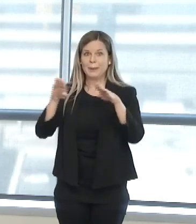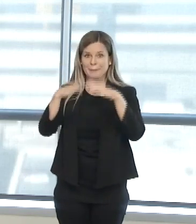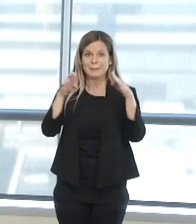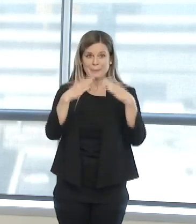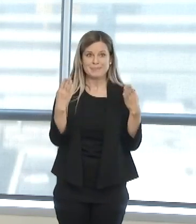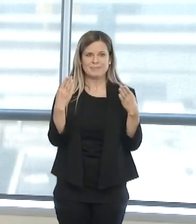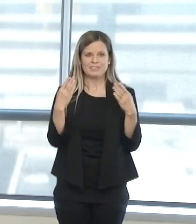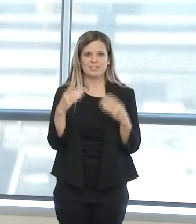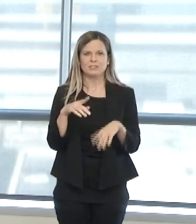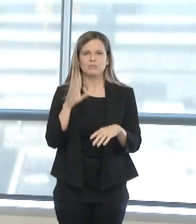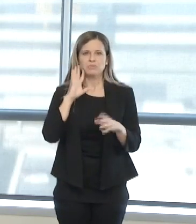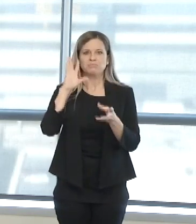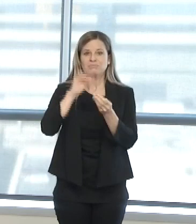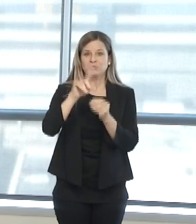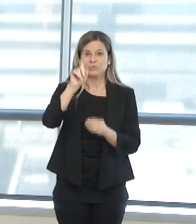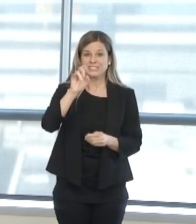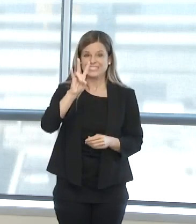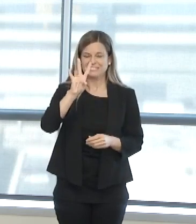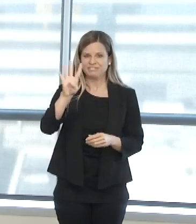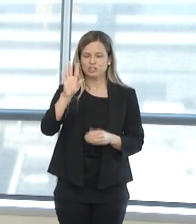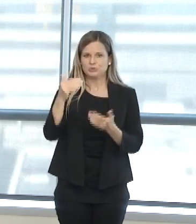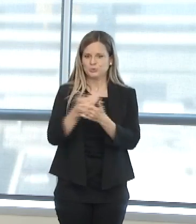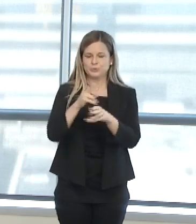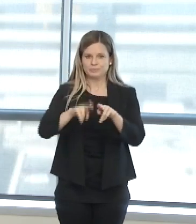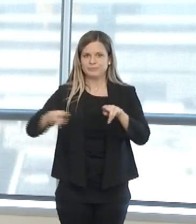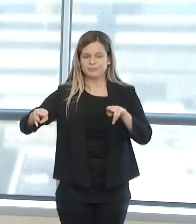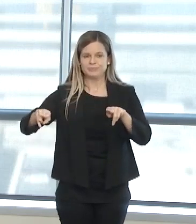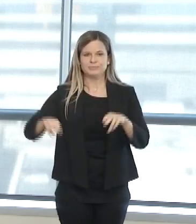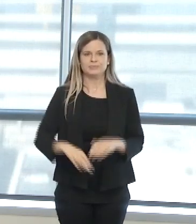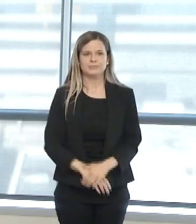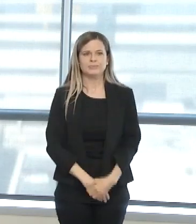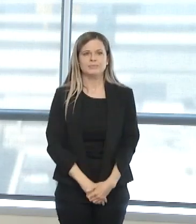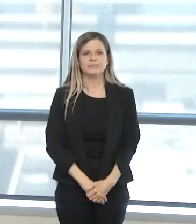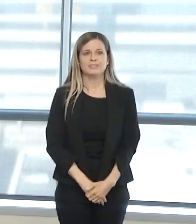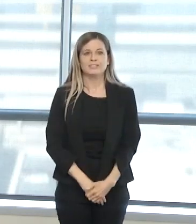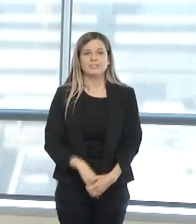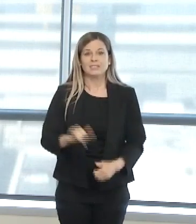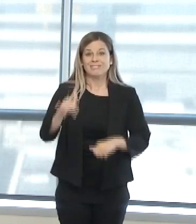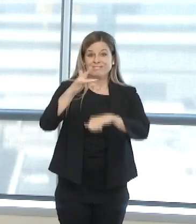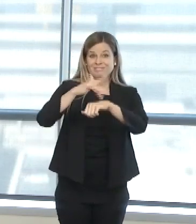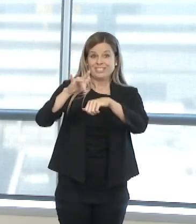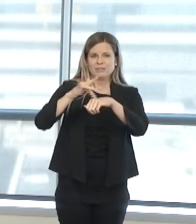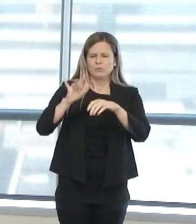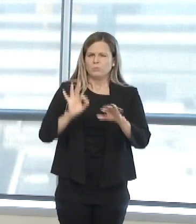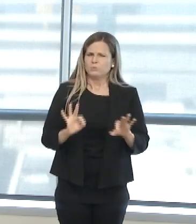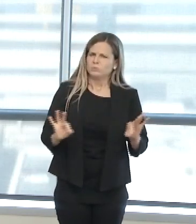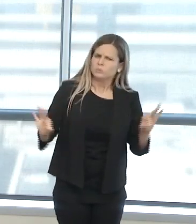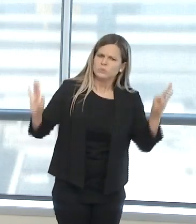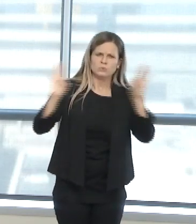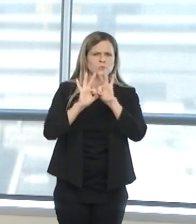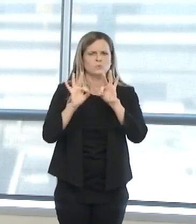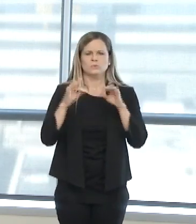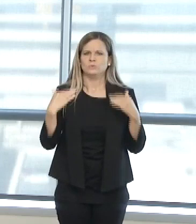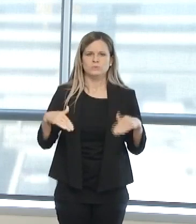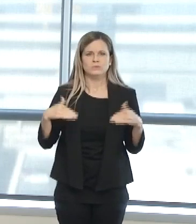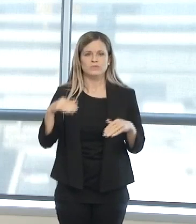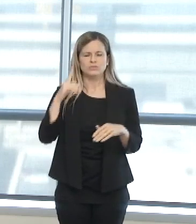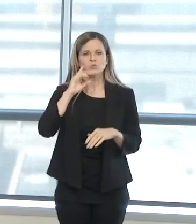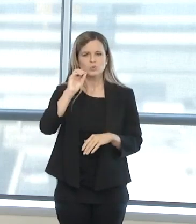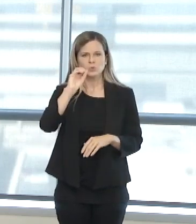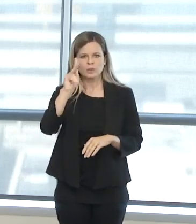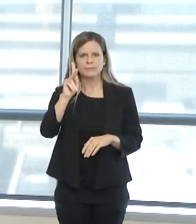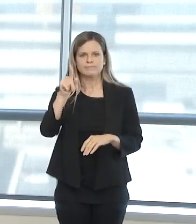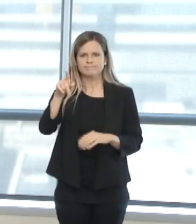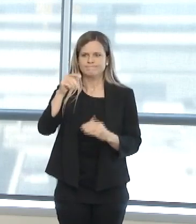capacity. The accelerated availability of this tower represents critical infrastructure for Oklahoma as we take on COVID-19 as a state.